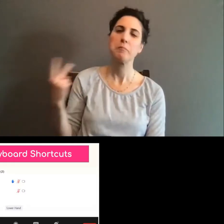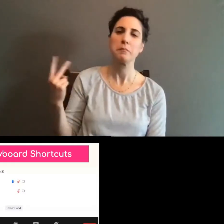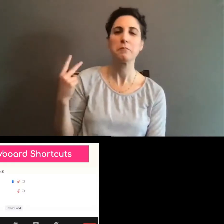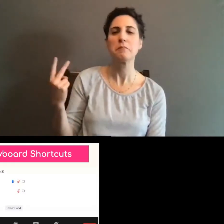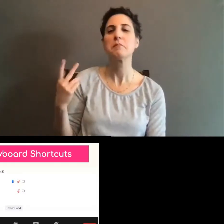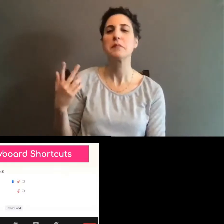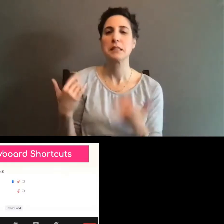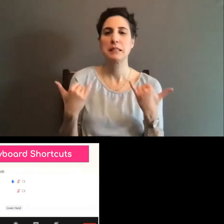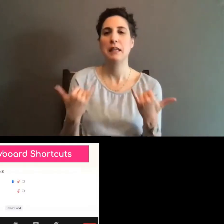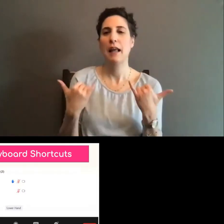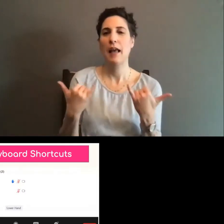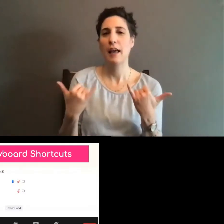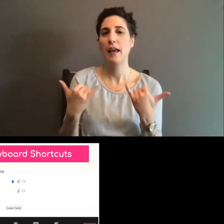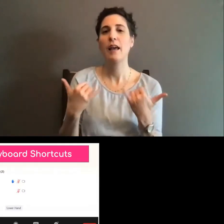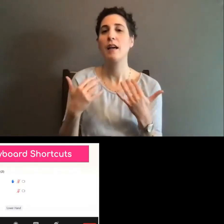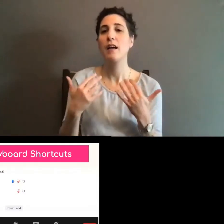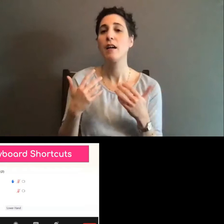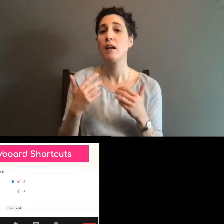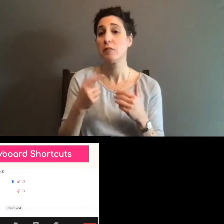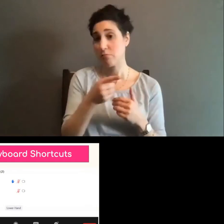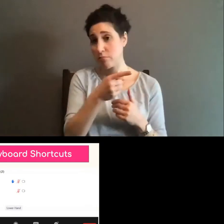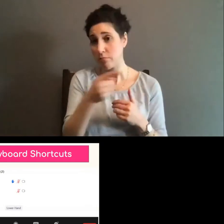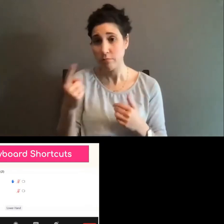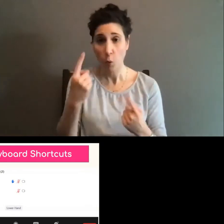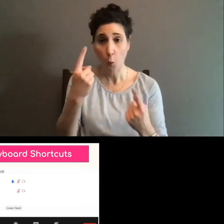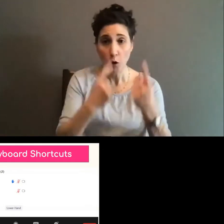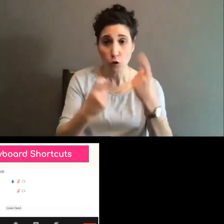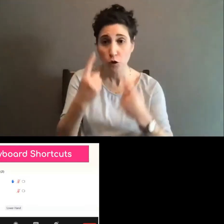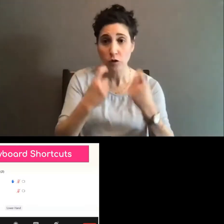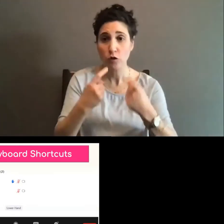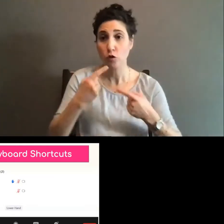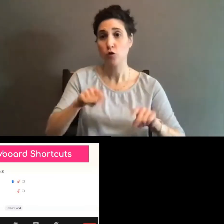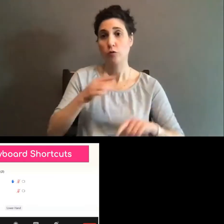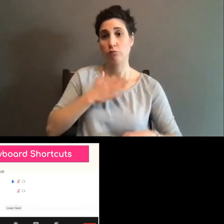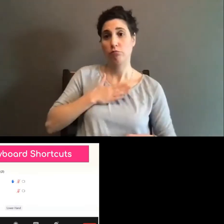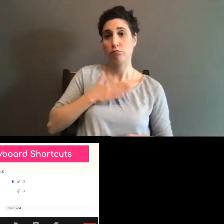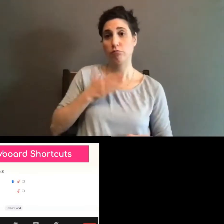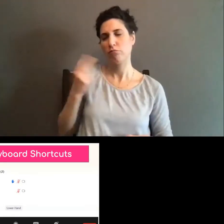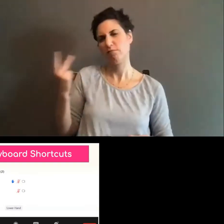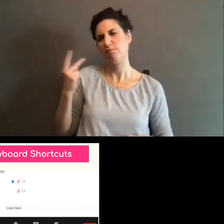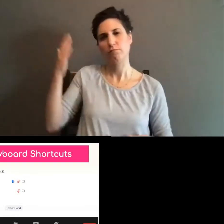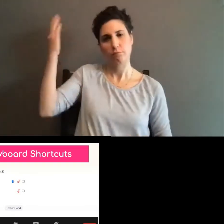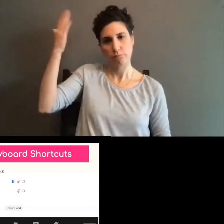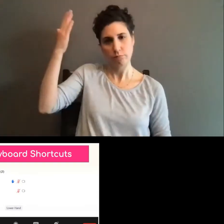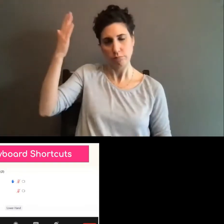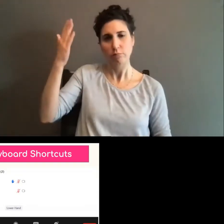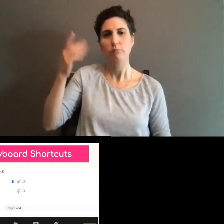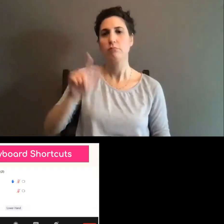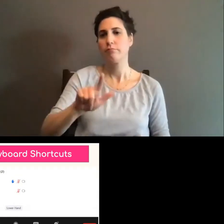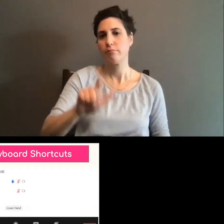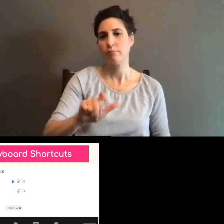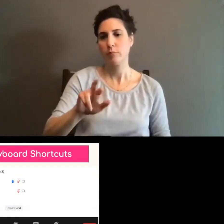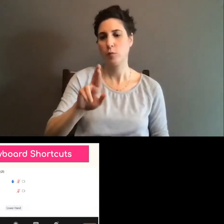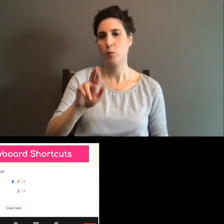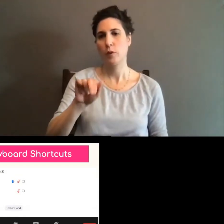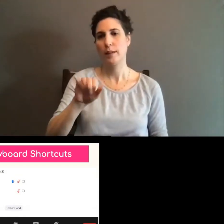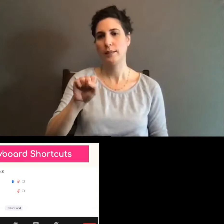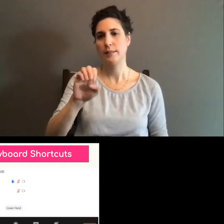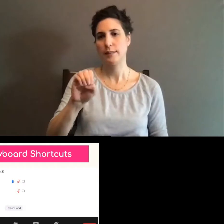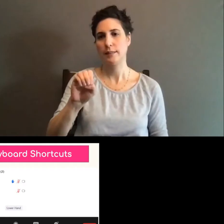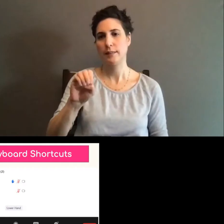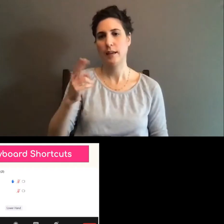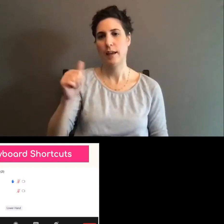try today is, um, if you do have a question while we're presenting, you can hit the raise hand button. Um,